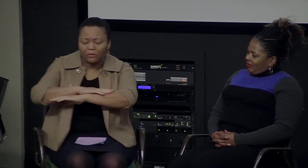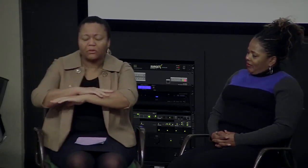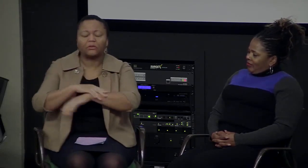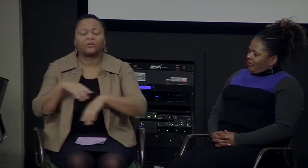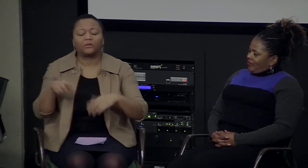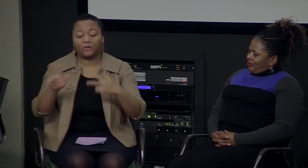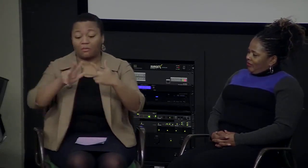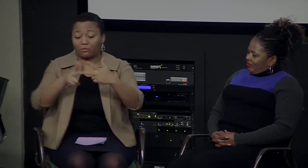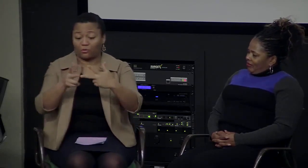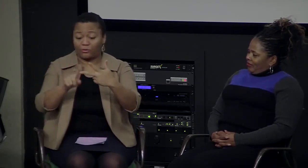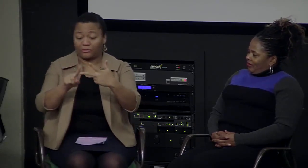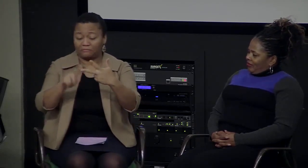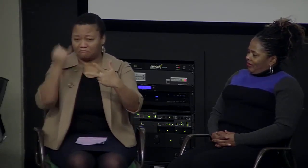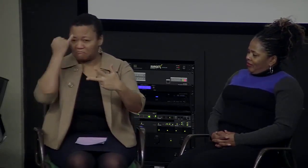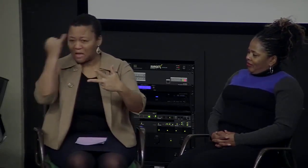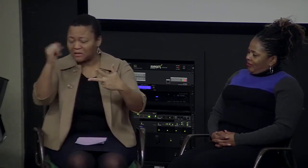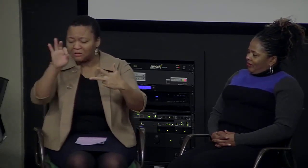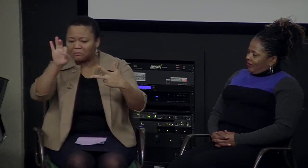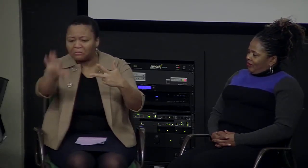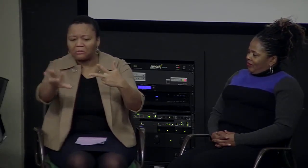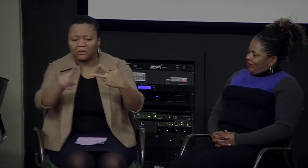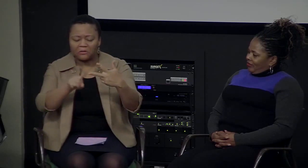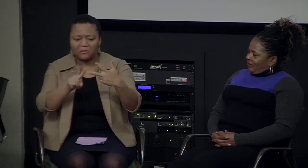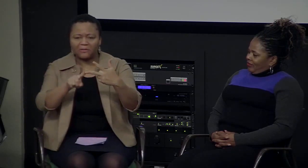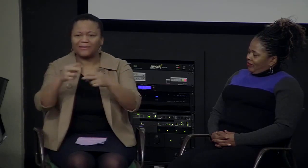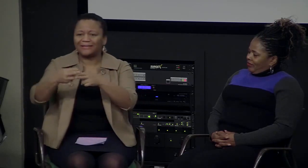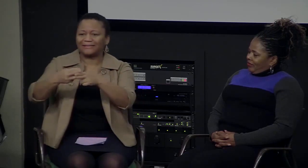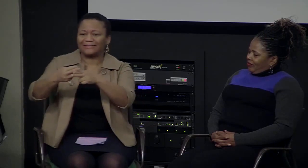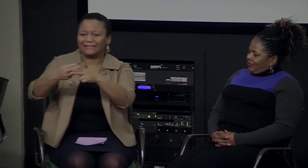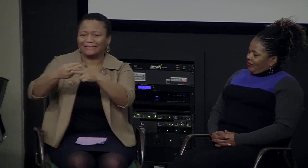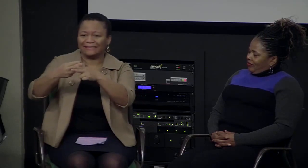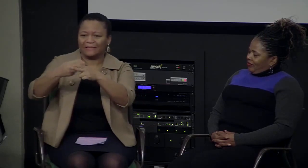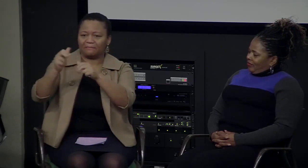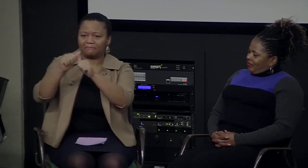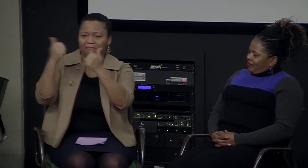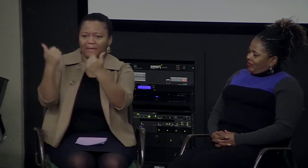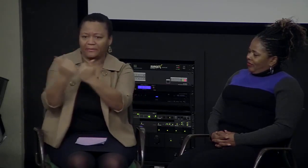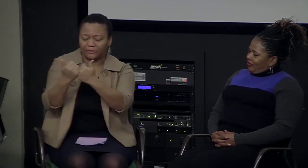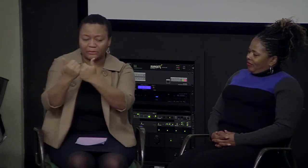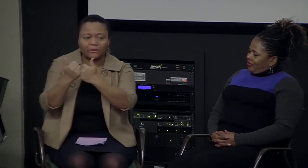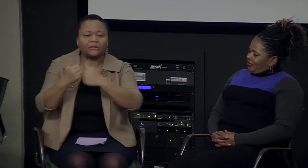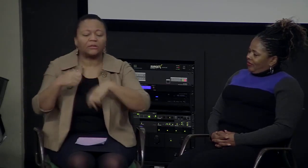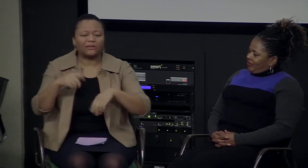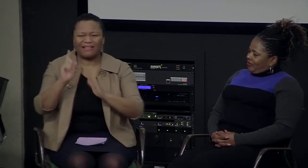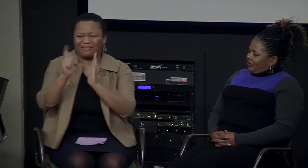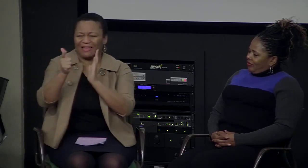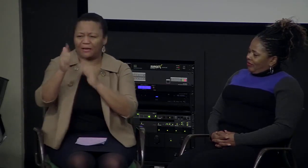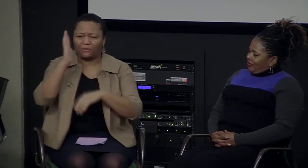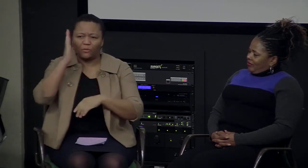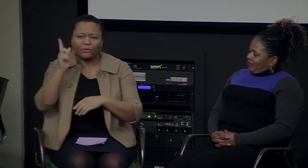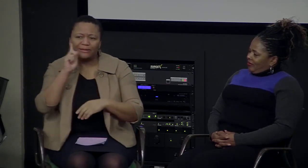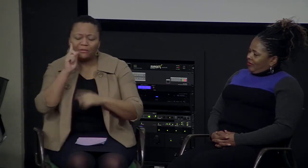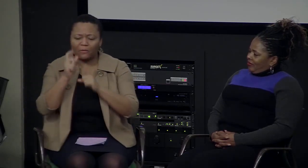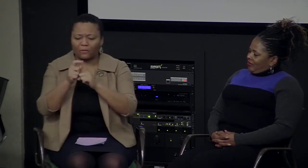Each of them are bringing something to the table and to the team. The third analogy I want to talk about is thinking about a temp